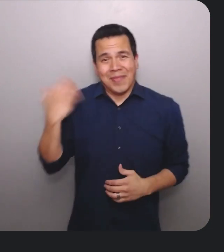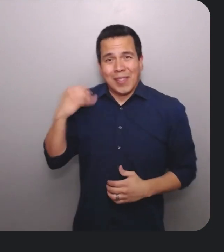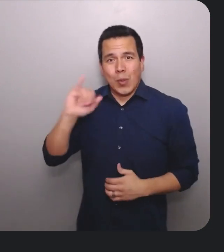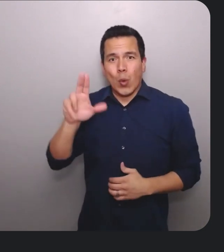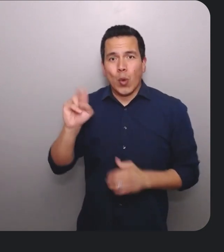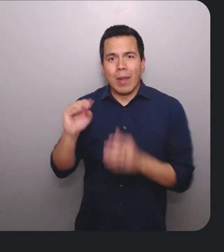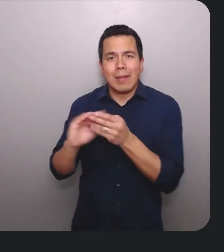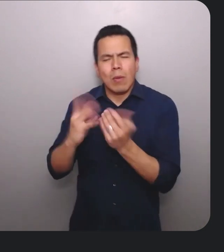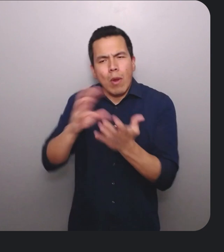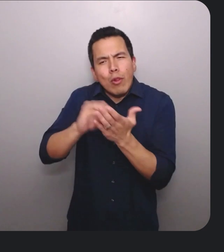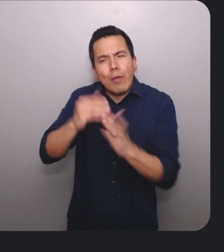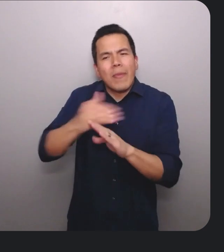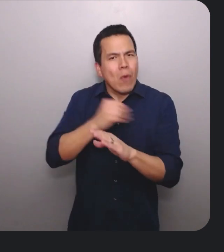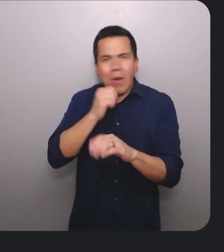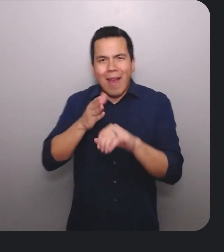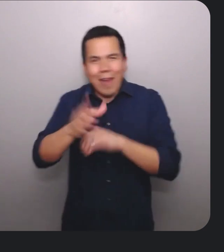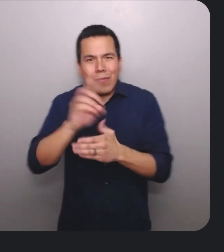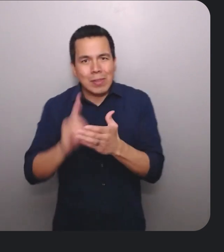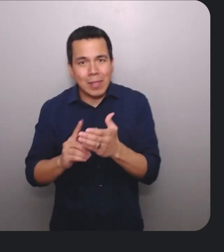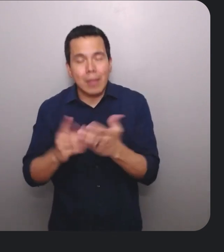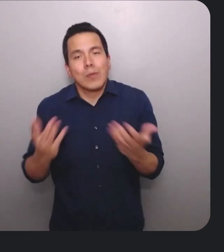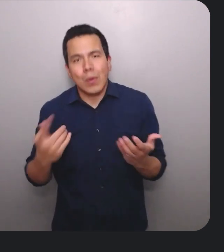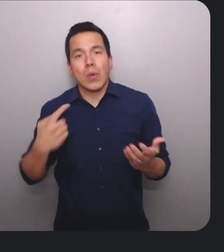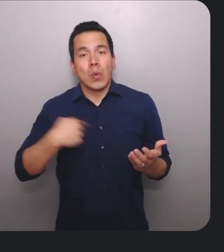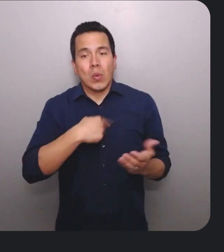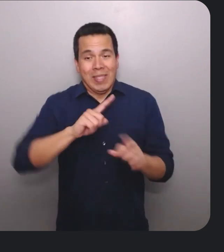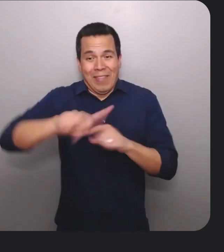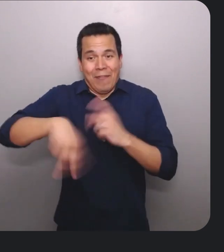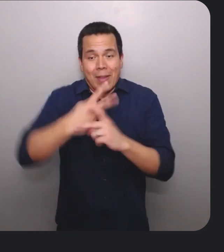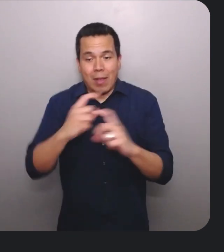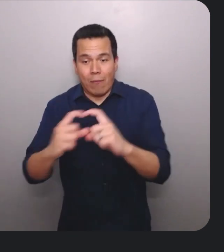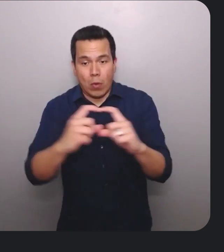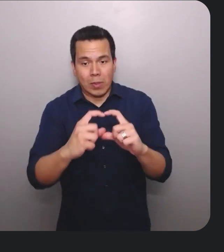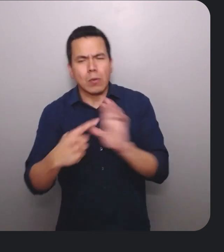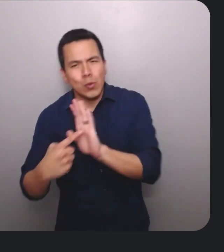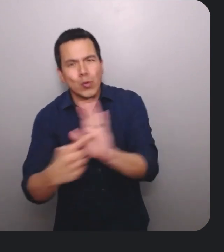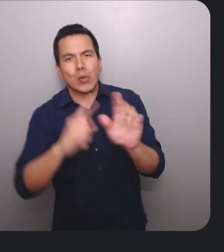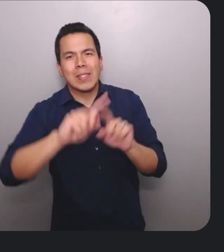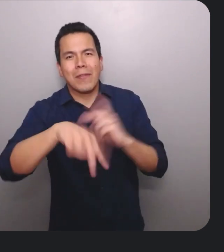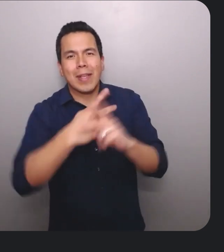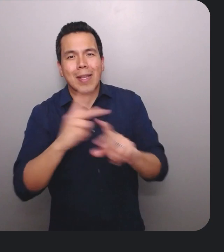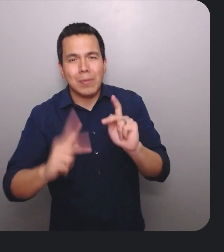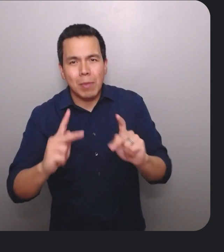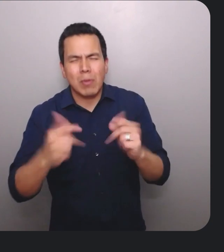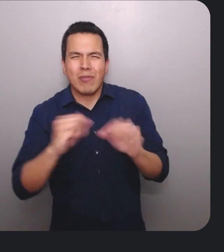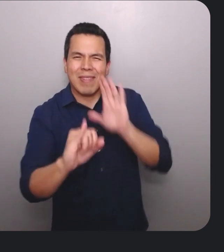learn before and not after we design. So we put different types of focus states in front of all sorts of people so we could identify what types of focus states